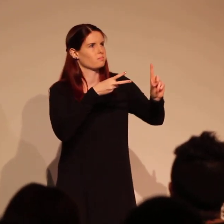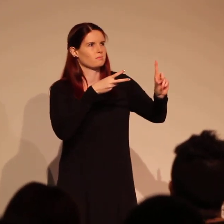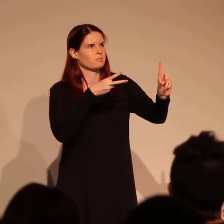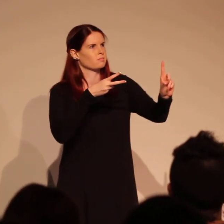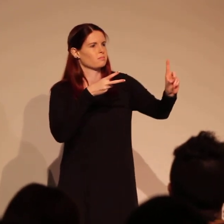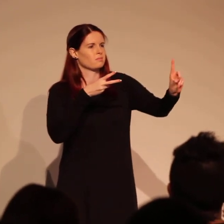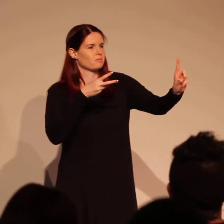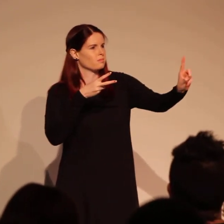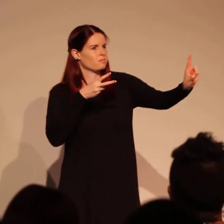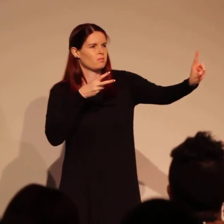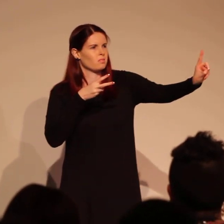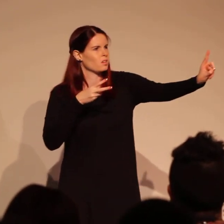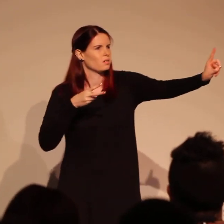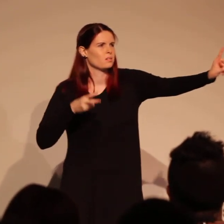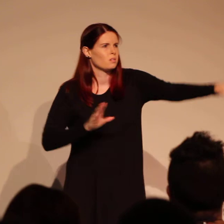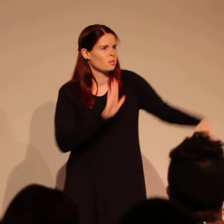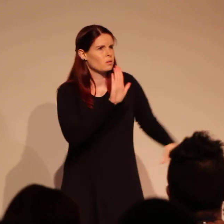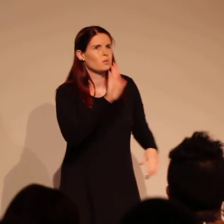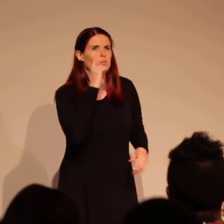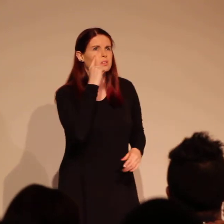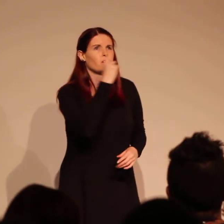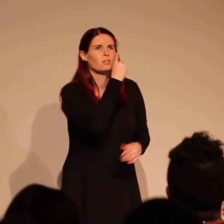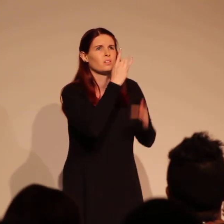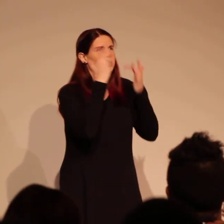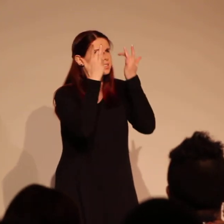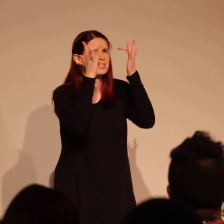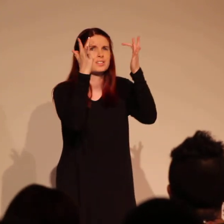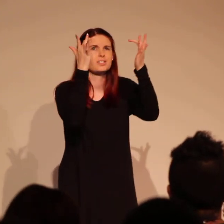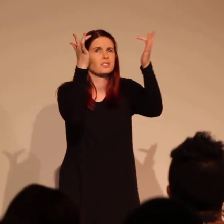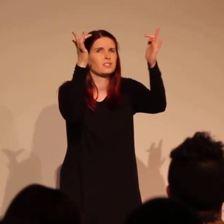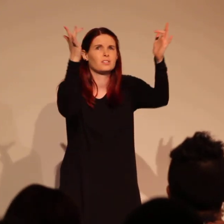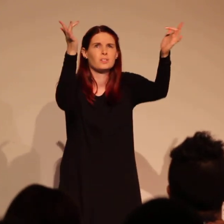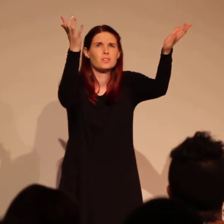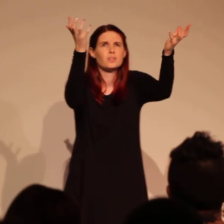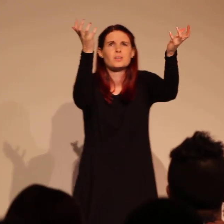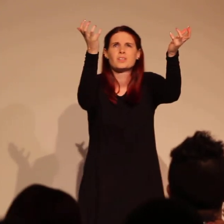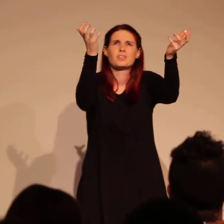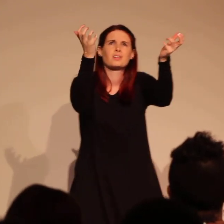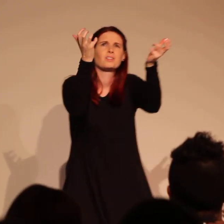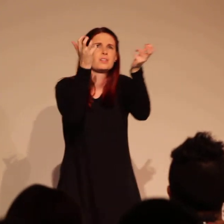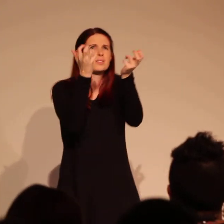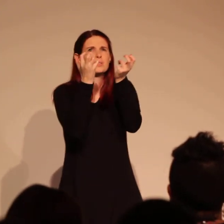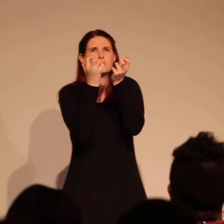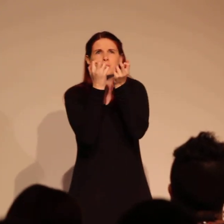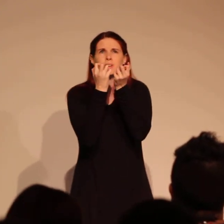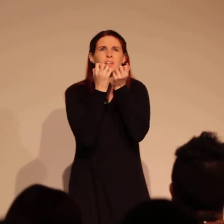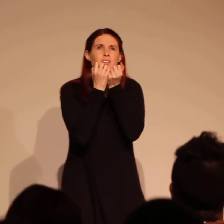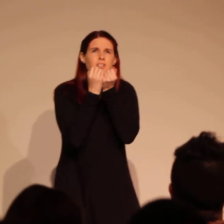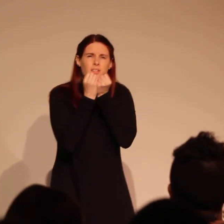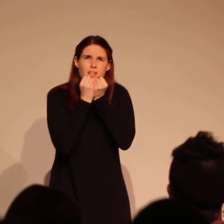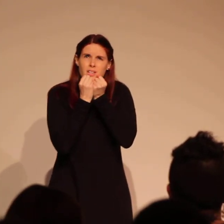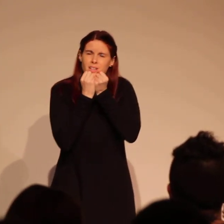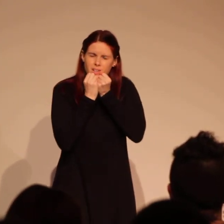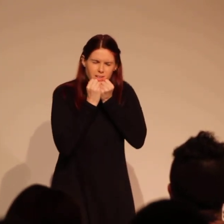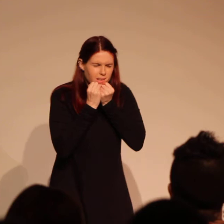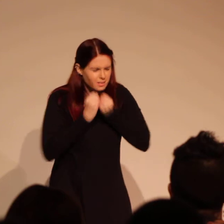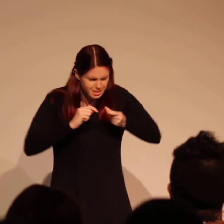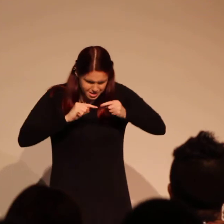I need to let you go. Your eyes, they shout so bright. I want to save that life.